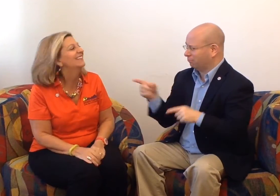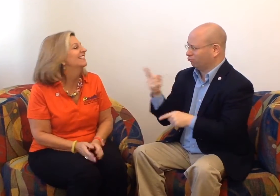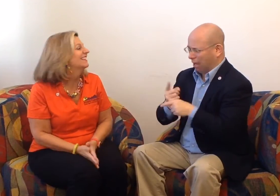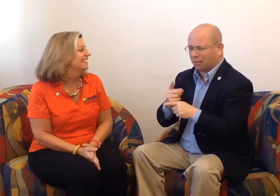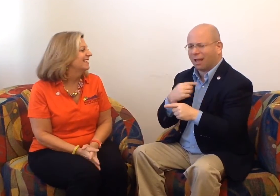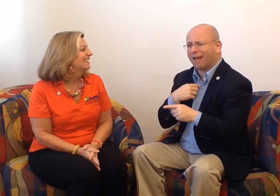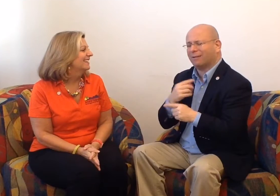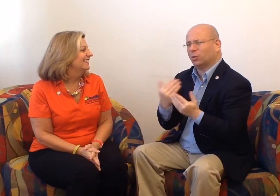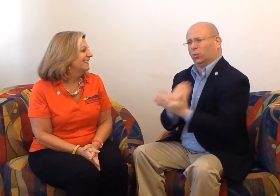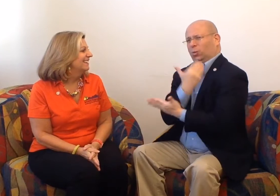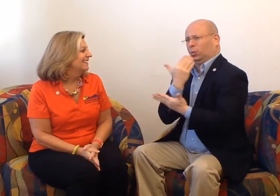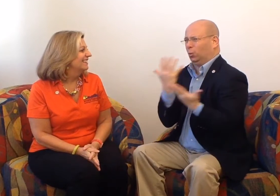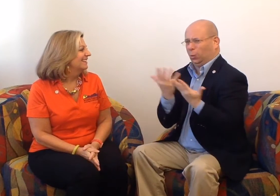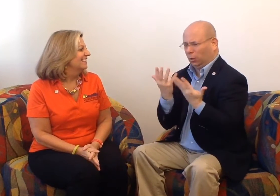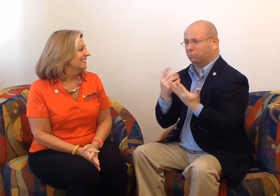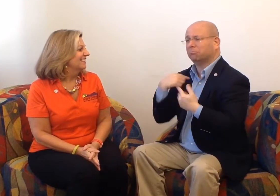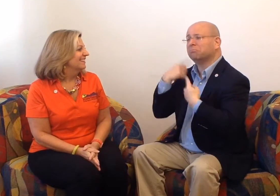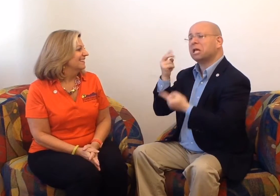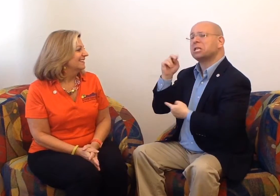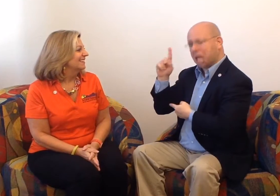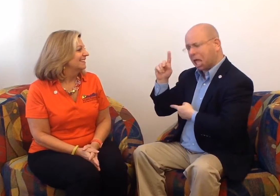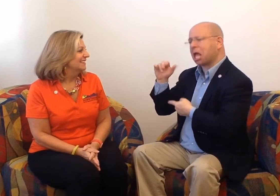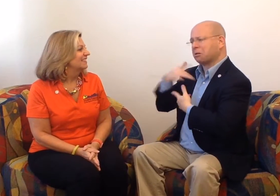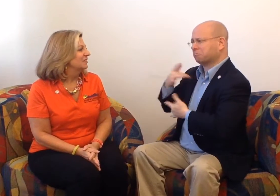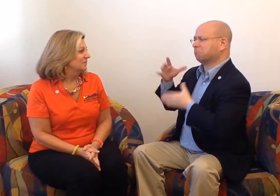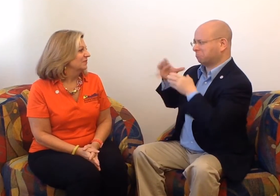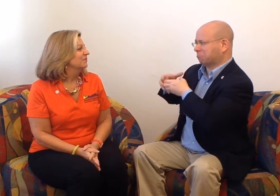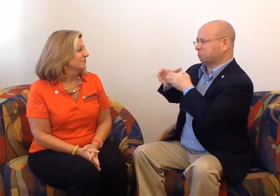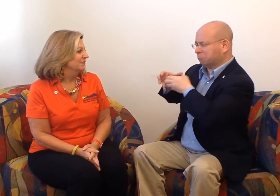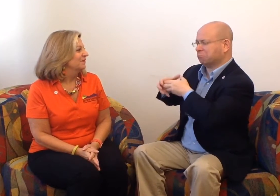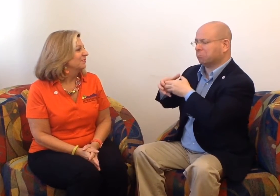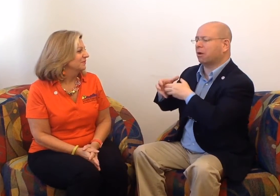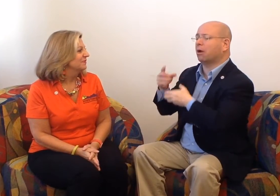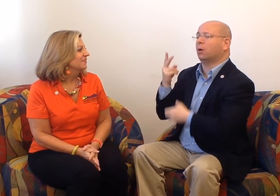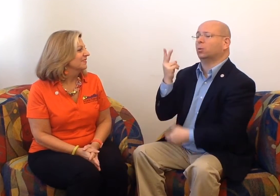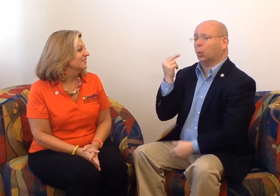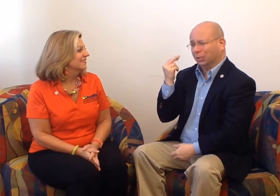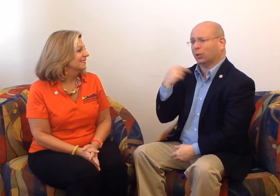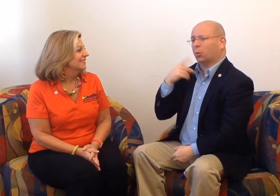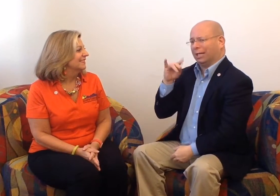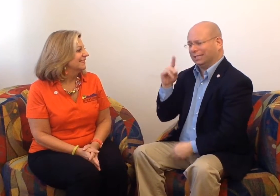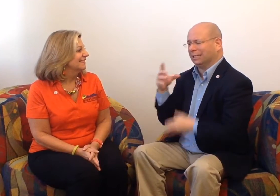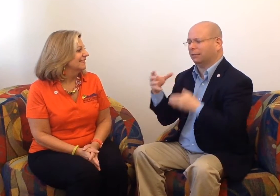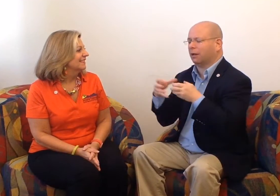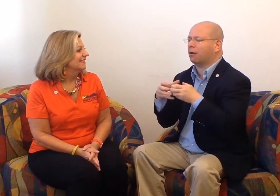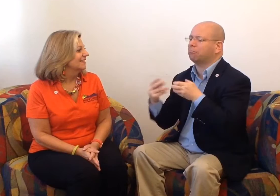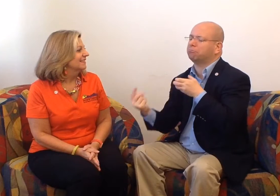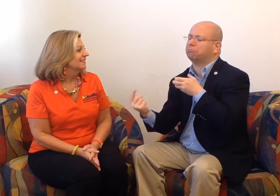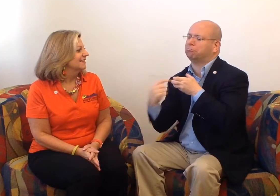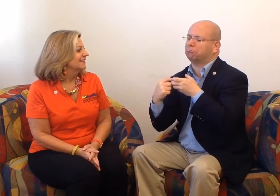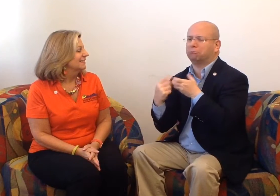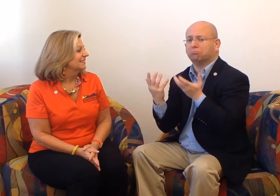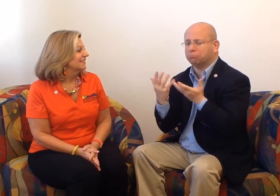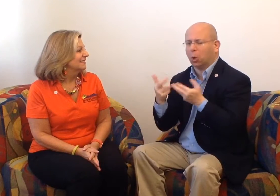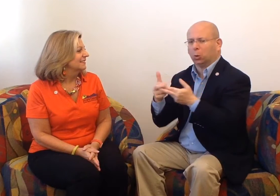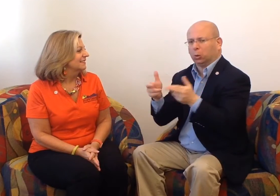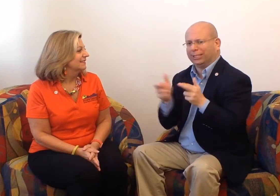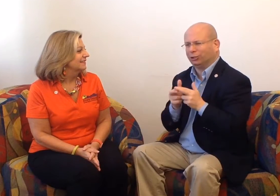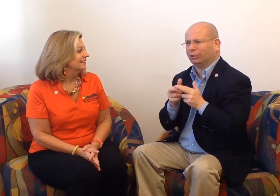We're looking forward to it. And you're right, we have some new events planned. NAD regularly hosts conferences. But for the